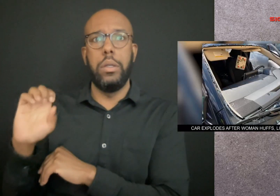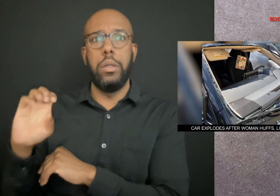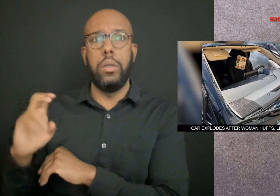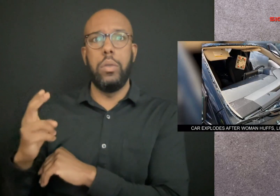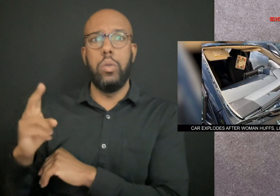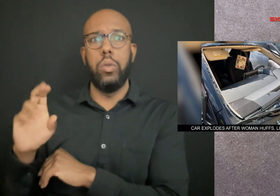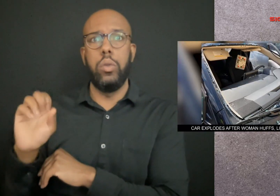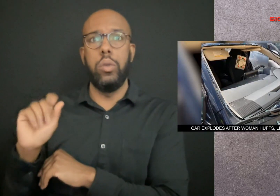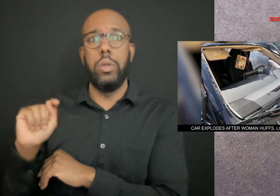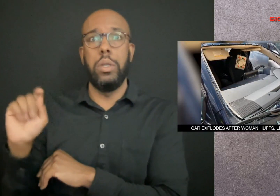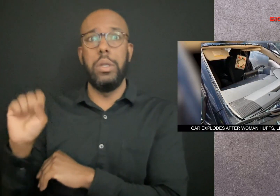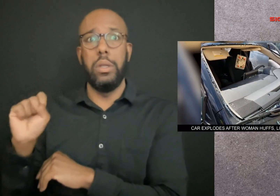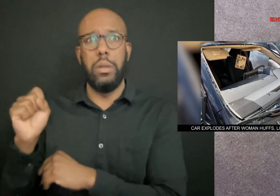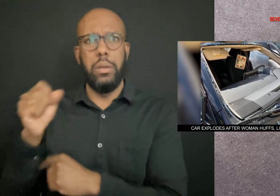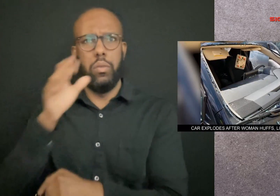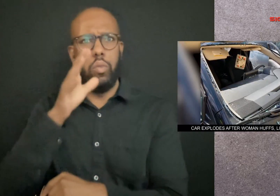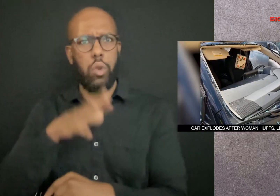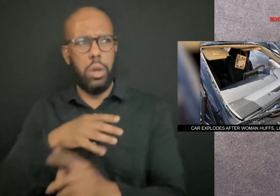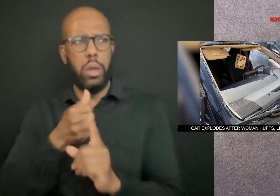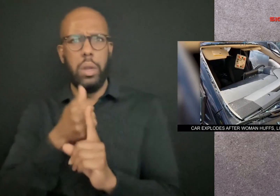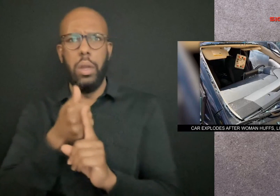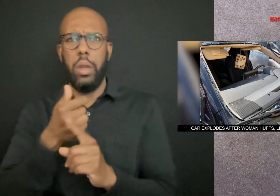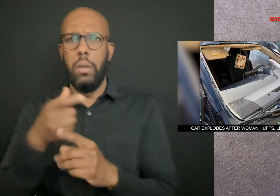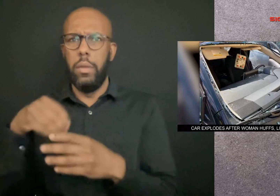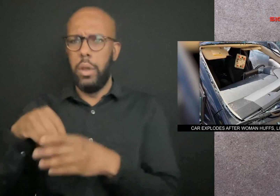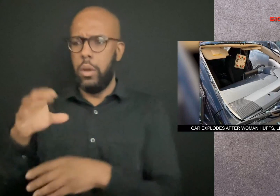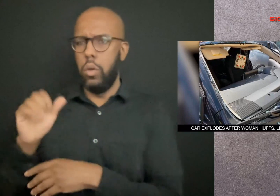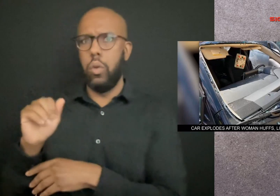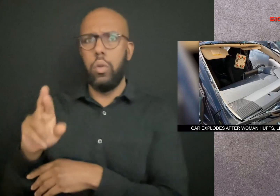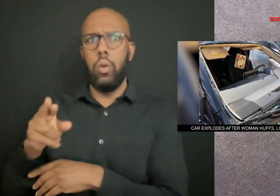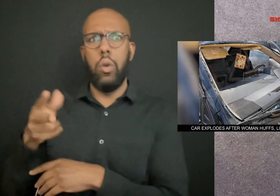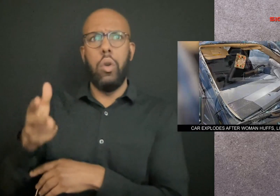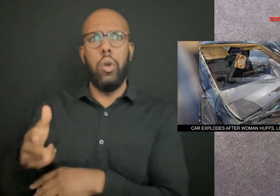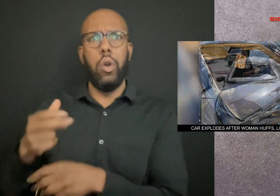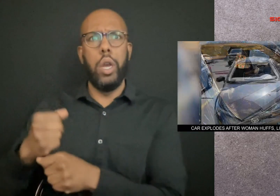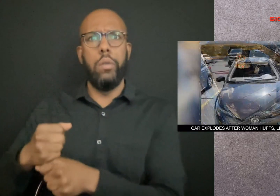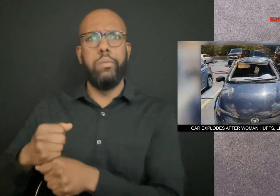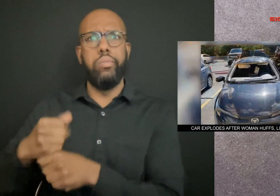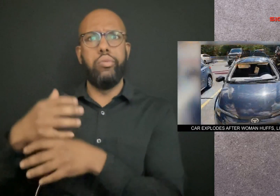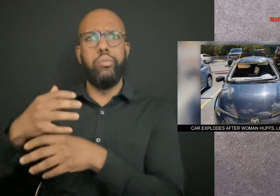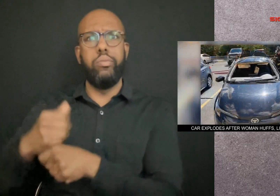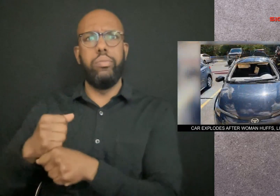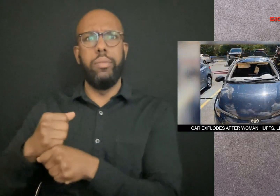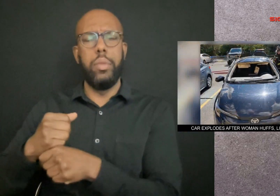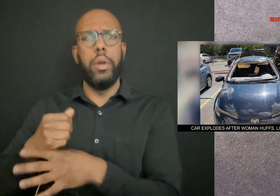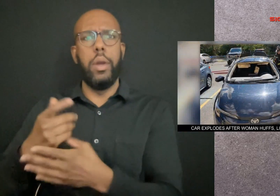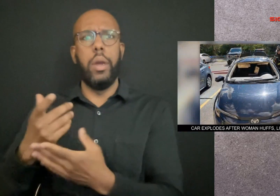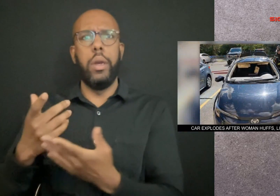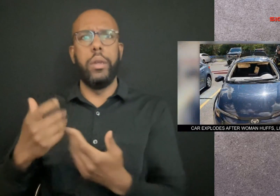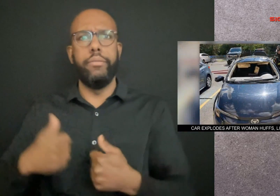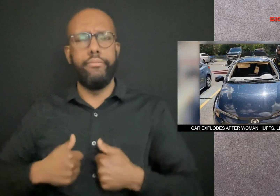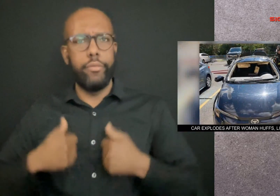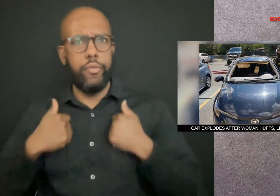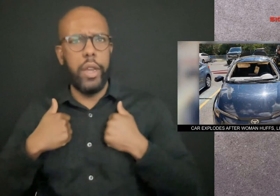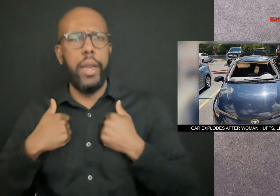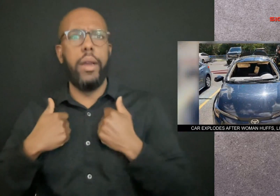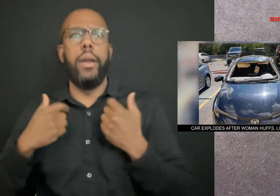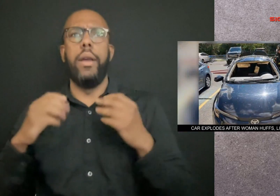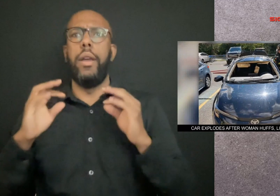A woman in Massachusetts survived an explosion inside her car Saturday after allegedly